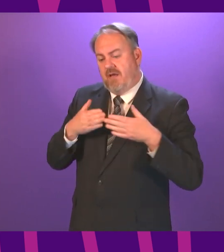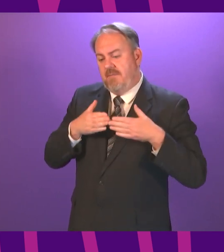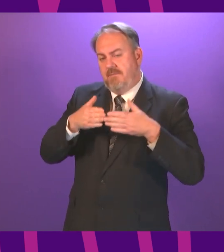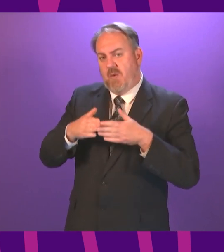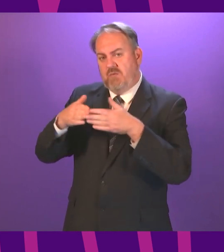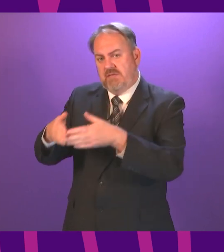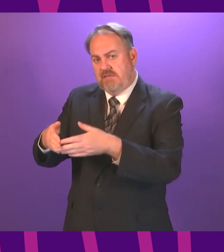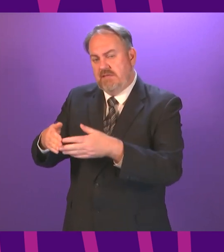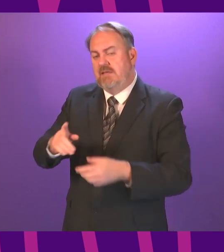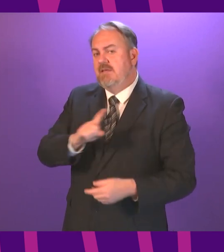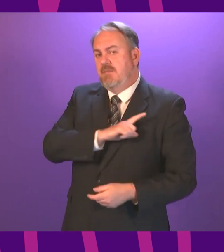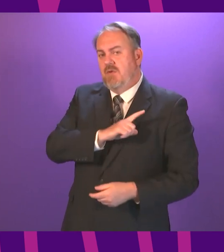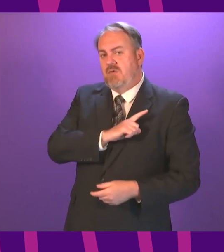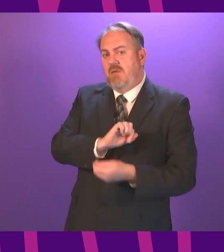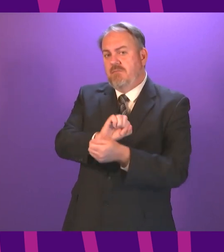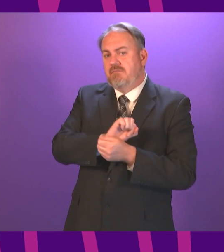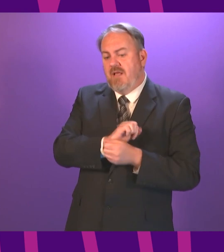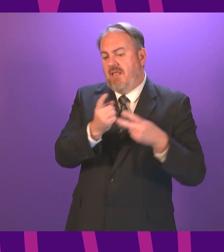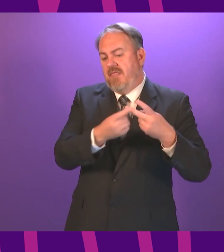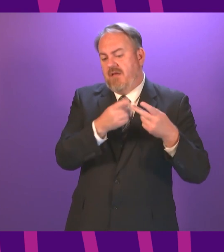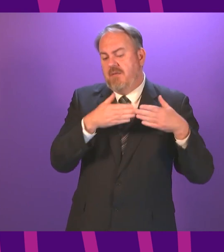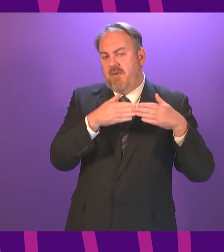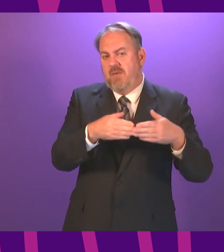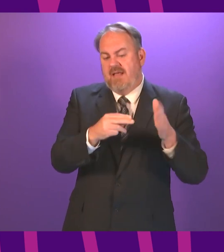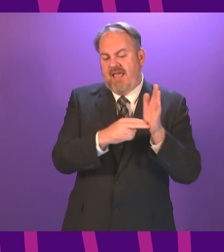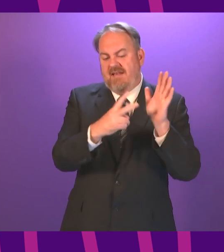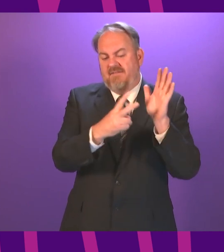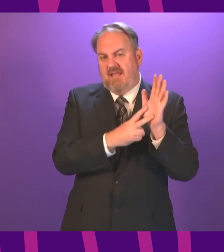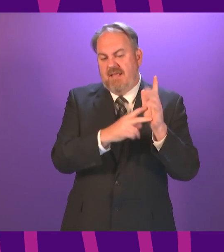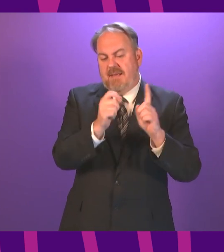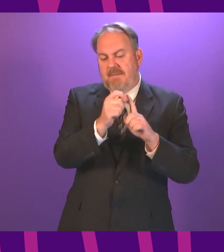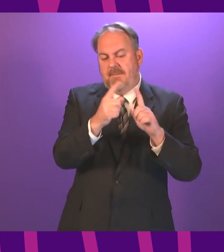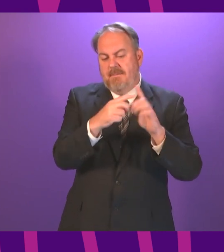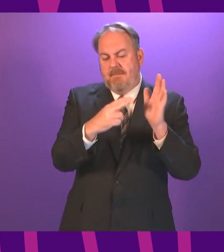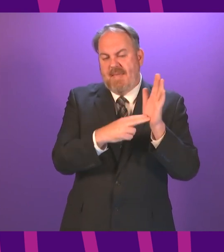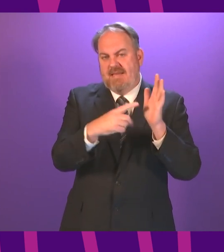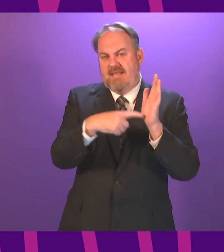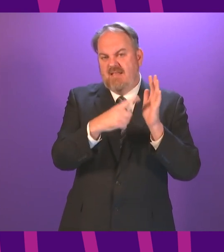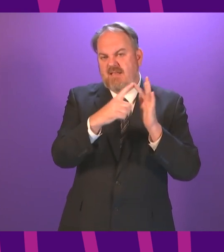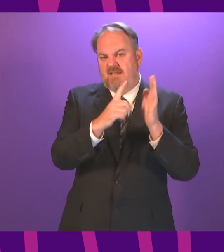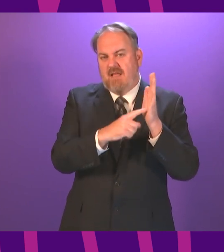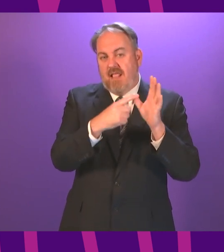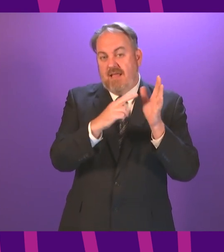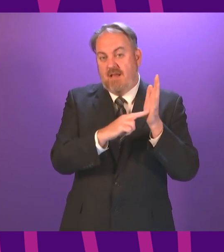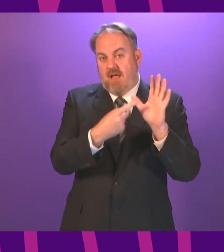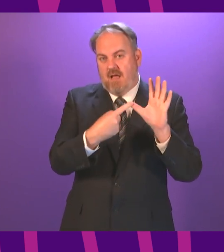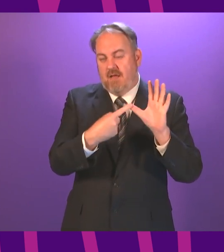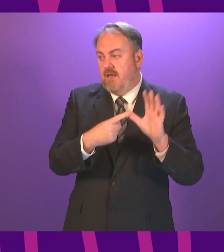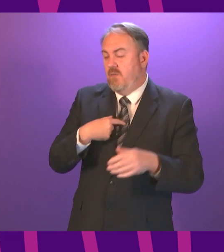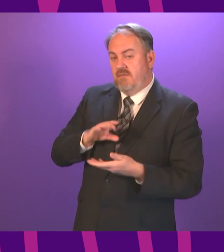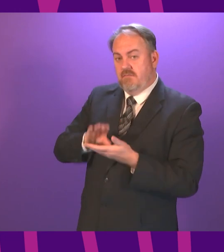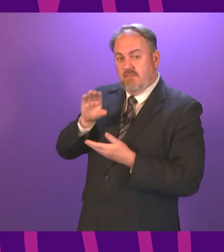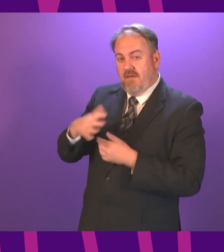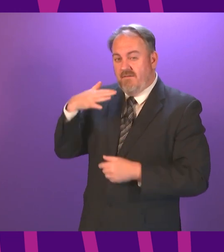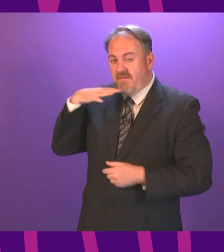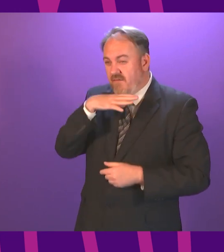of the suitability of the MV Pentalina, to increase resilience across the network. We have also confirmed a new investment of £580 million